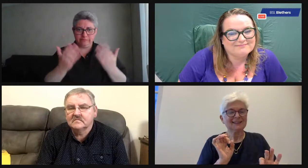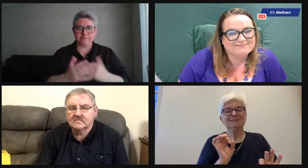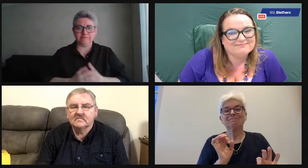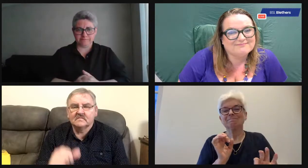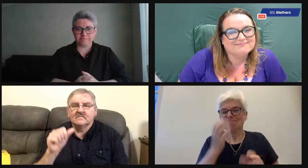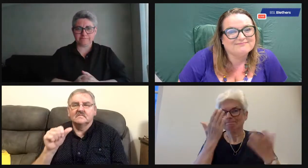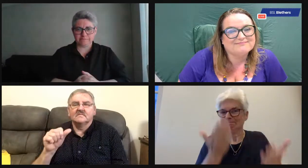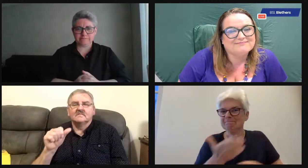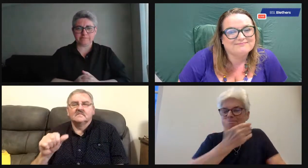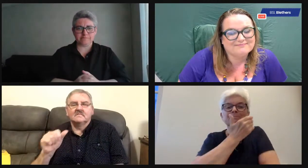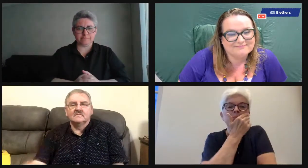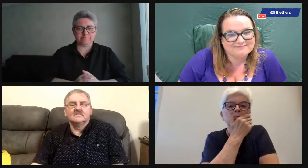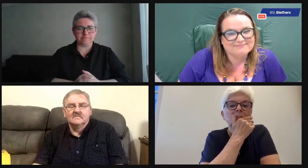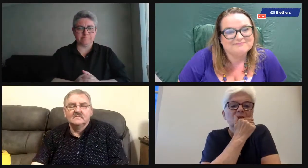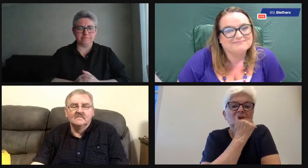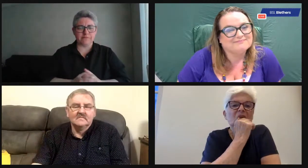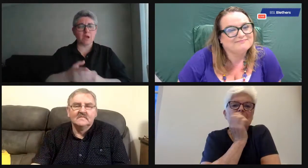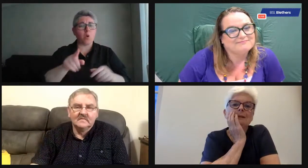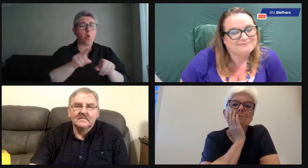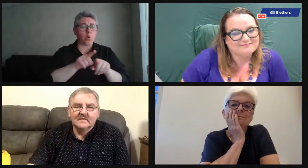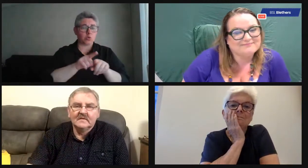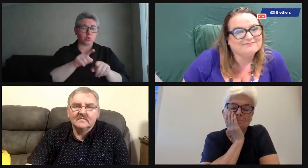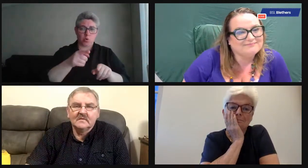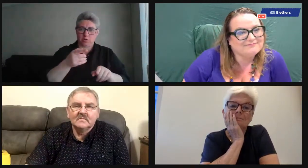important. If you don't advertise those opportunities, people don't know about them. Yeah.